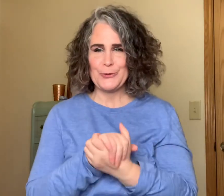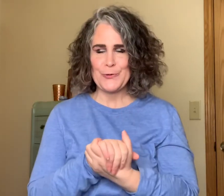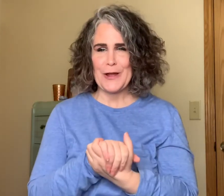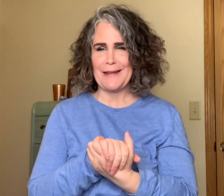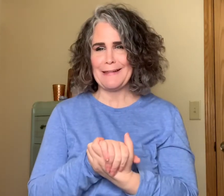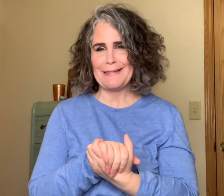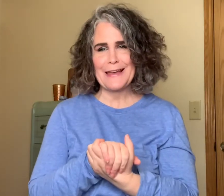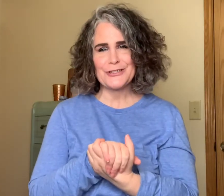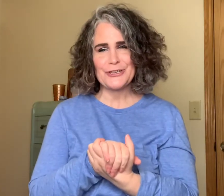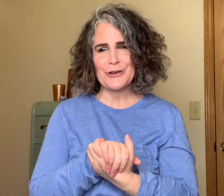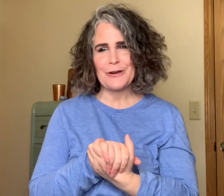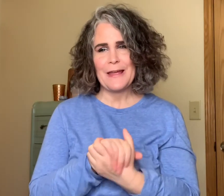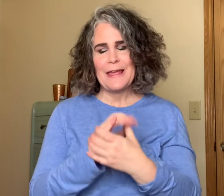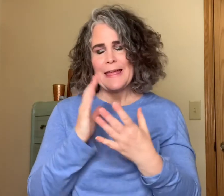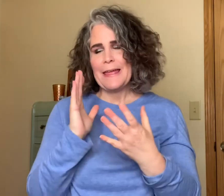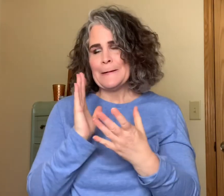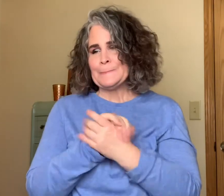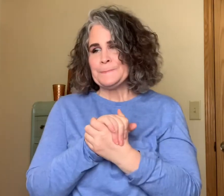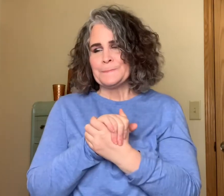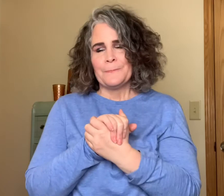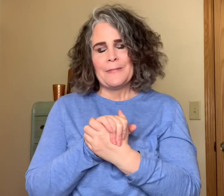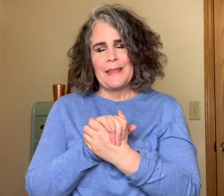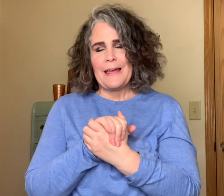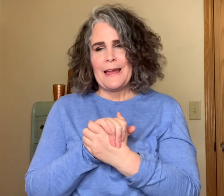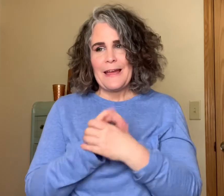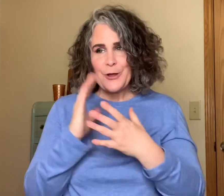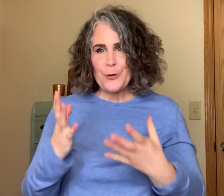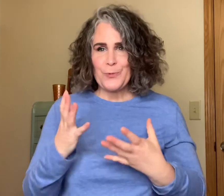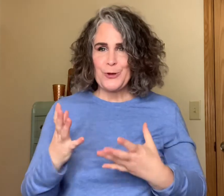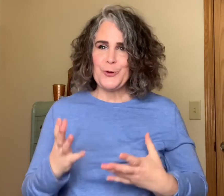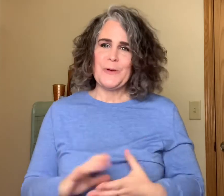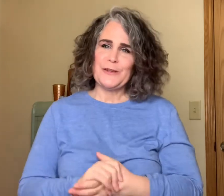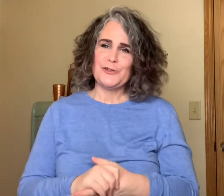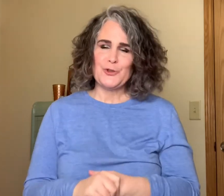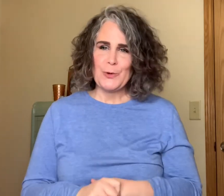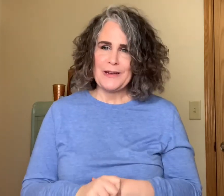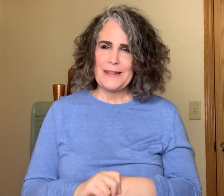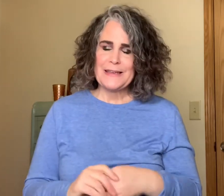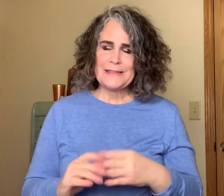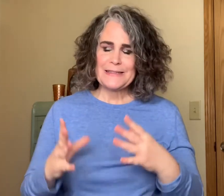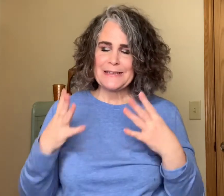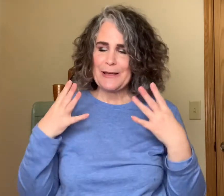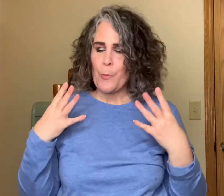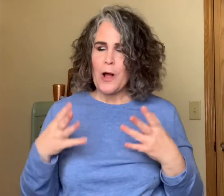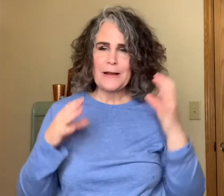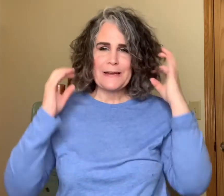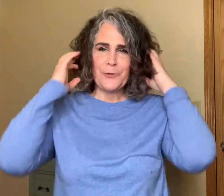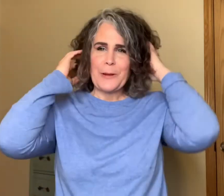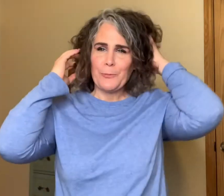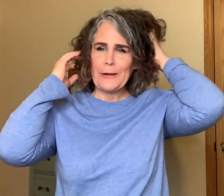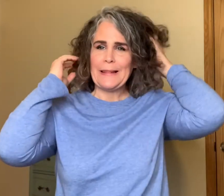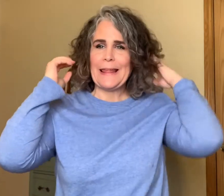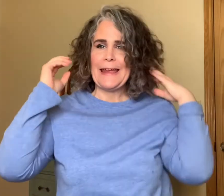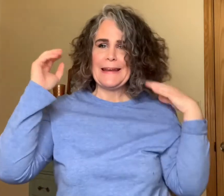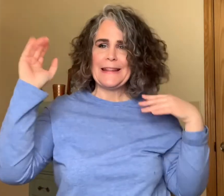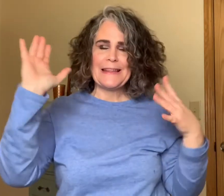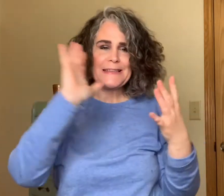try last year I hope you enjoyed this walk down memory lane this